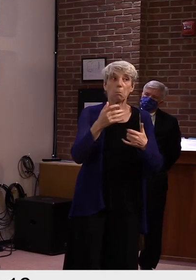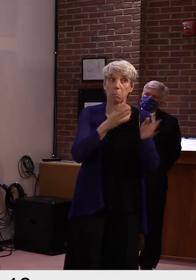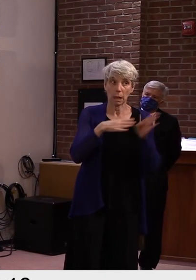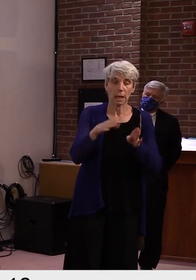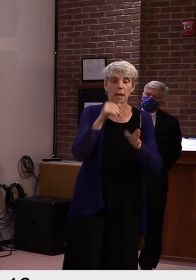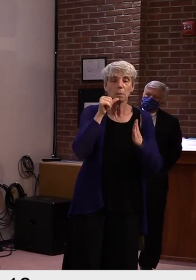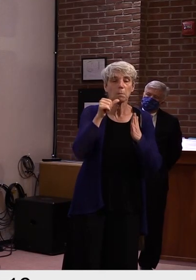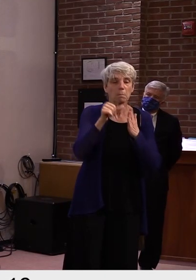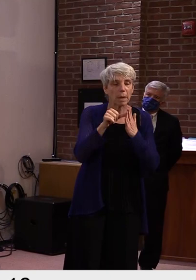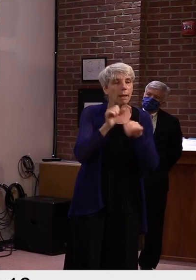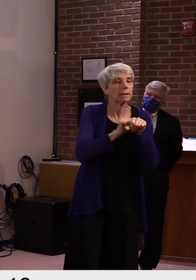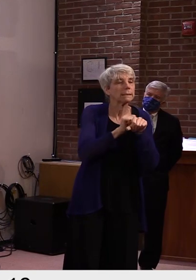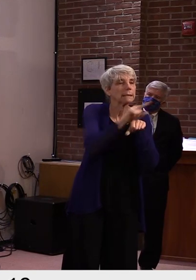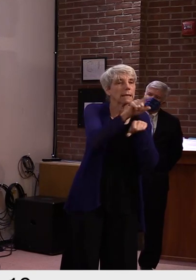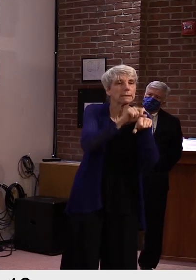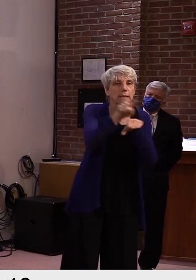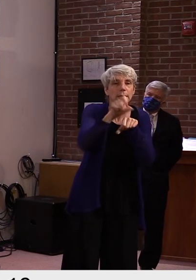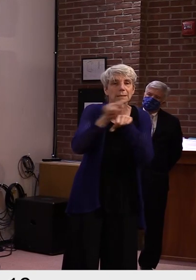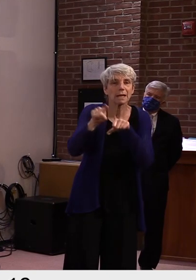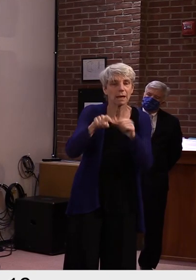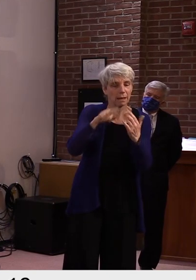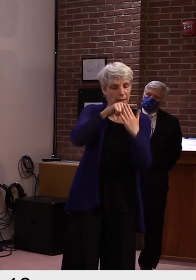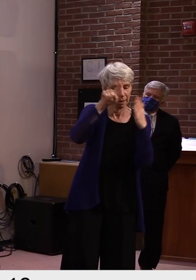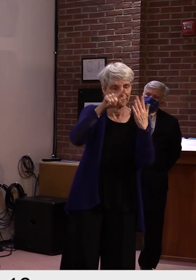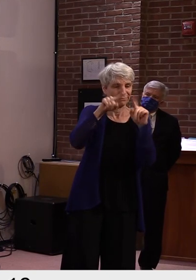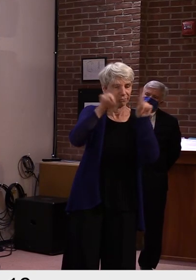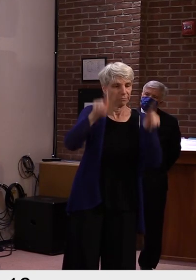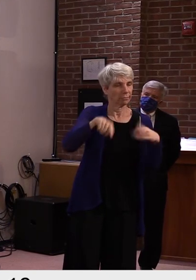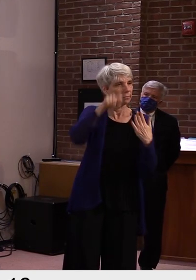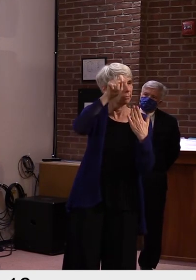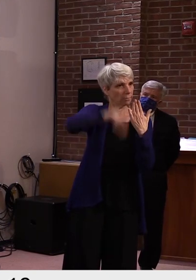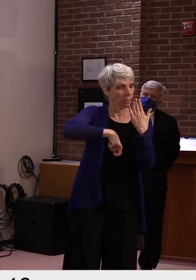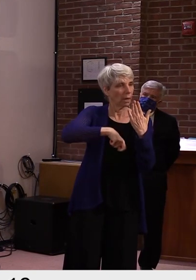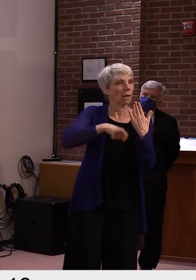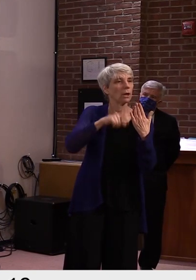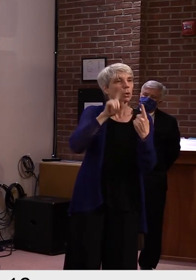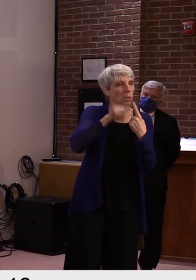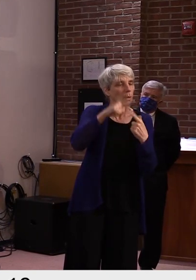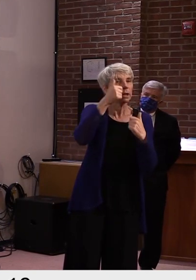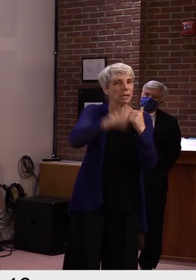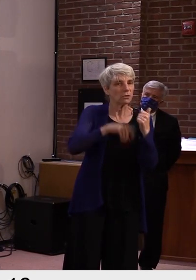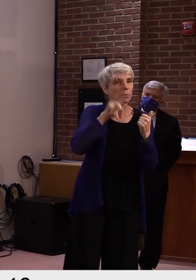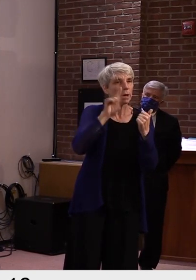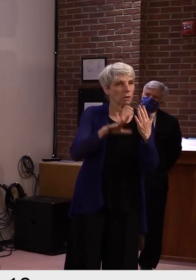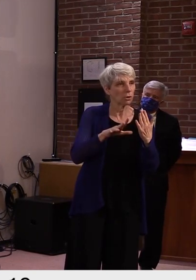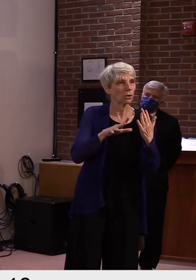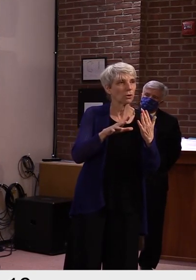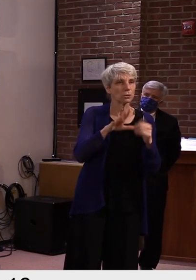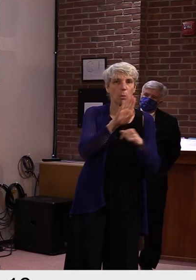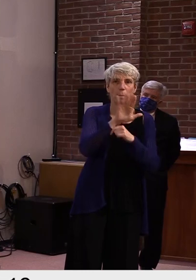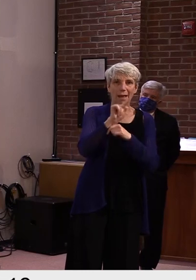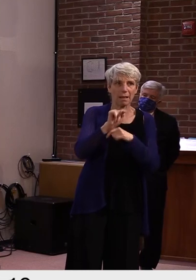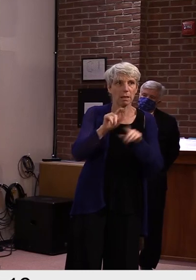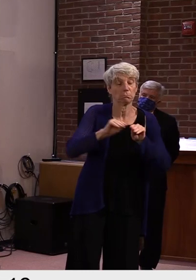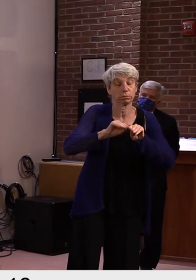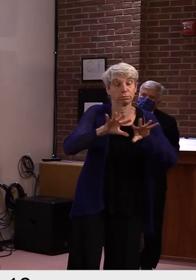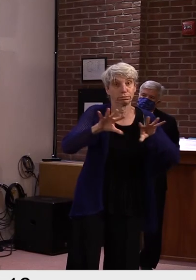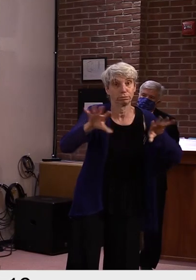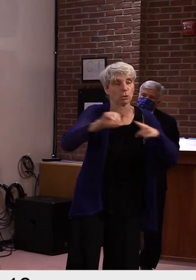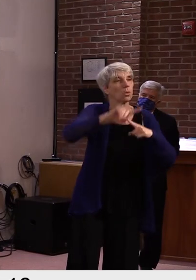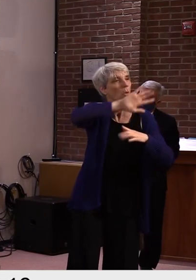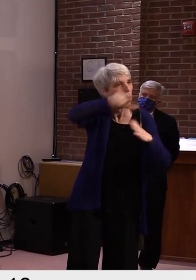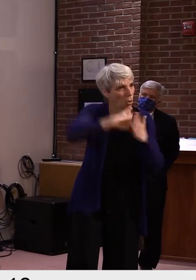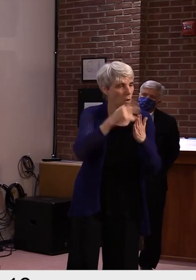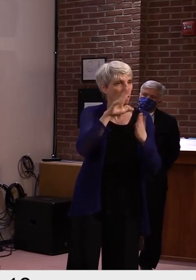Vermonter. That's what's going to be different. So we'll see how that works out. But, but again, I think it, it